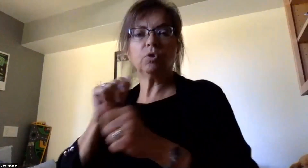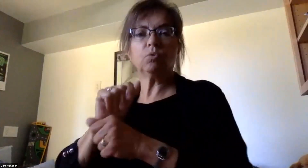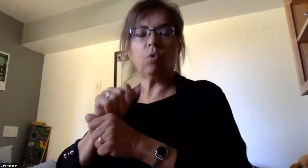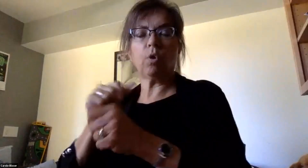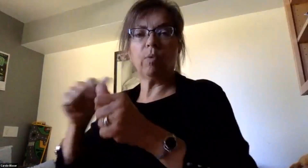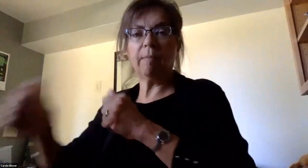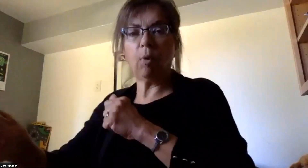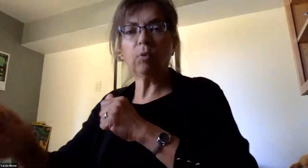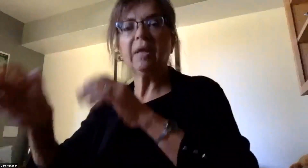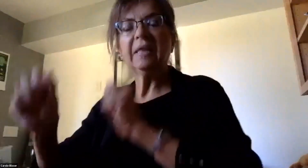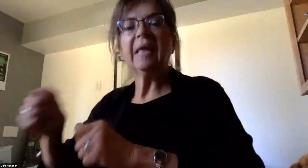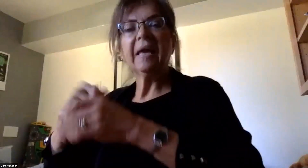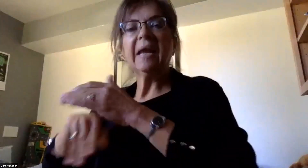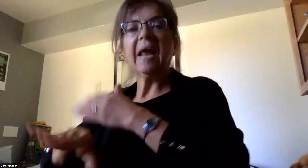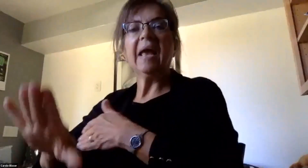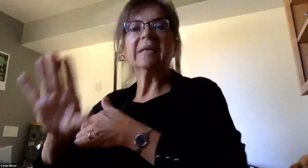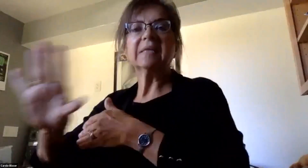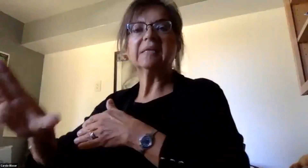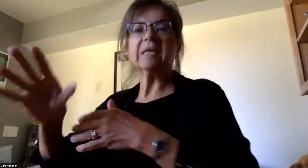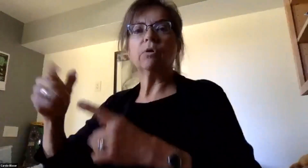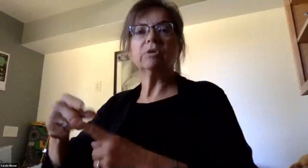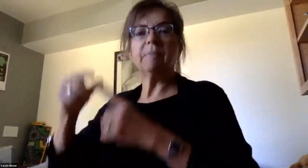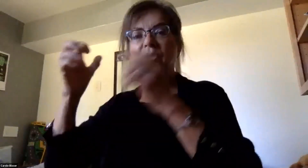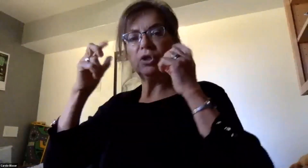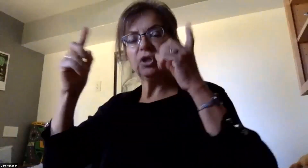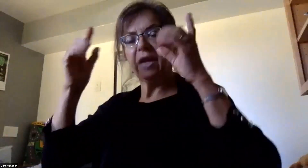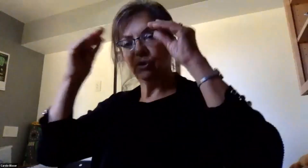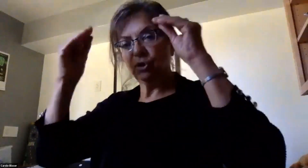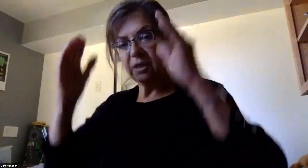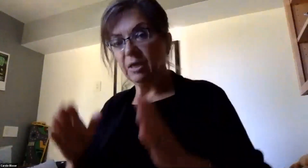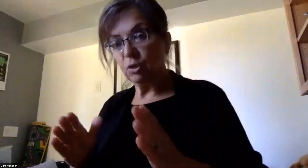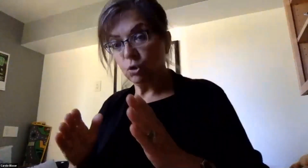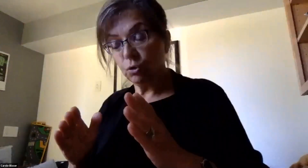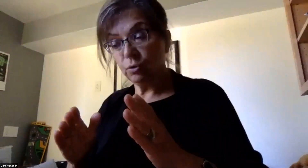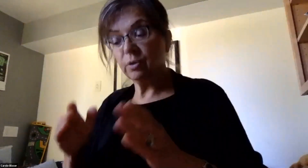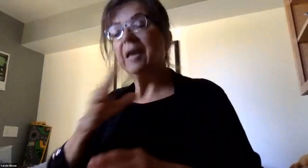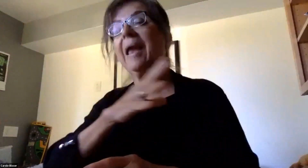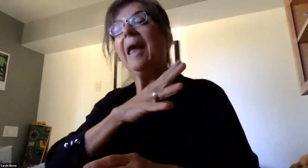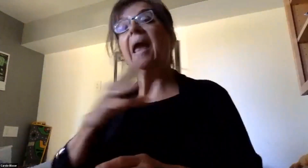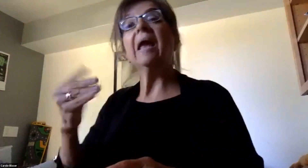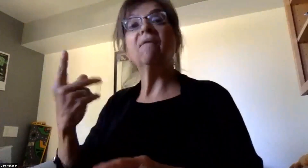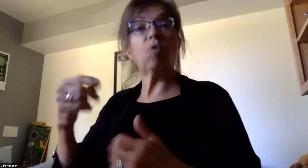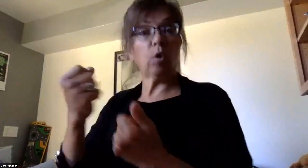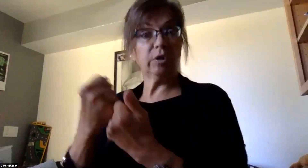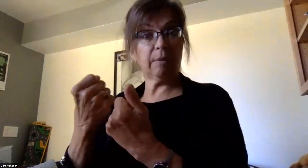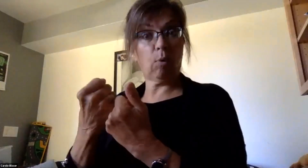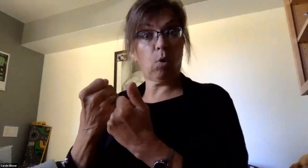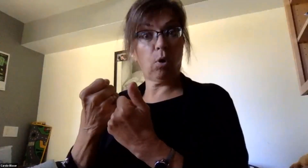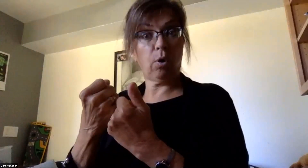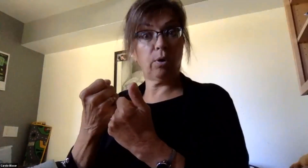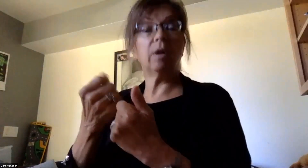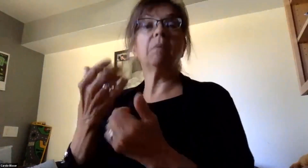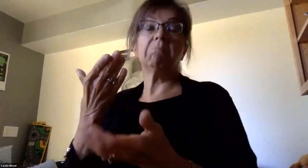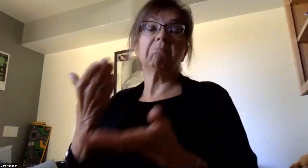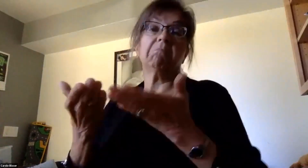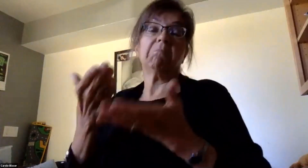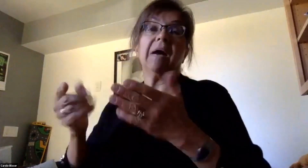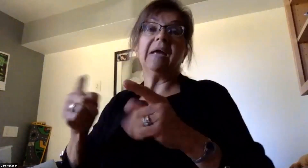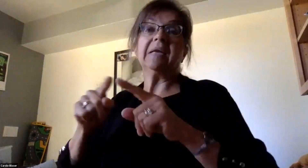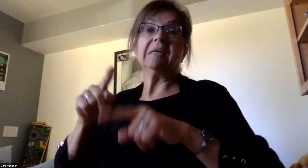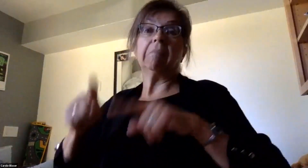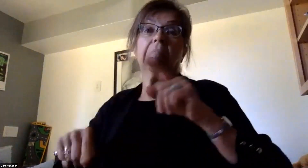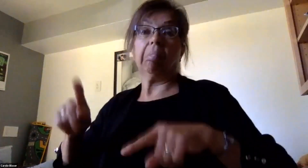teachers, case managers, therapists, and the mode of support may differ based on the individual needs.